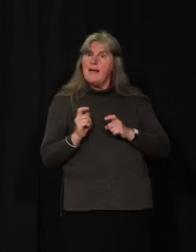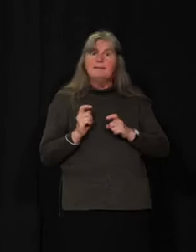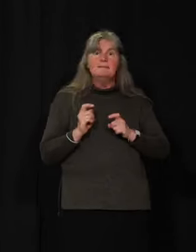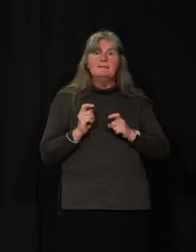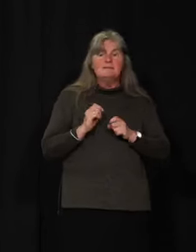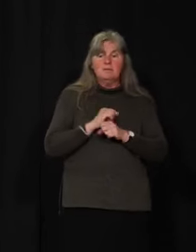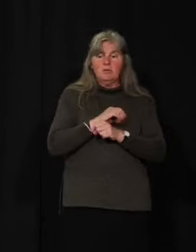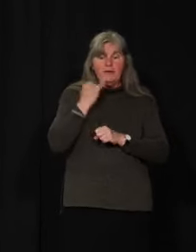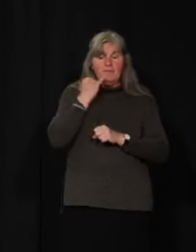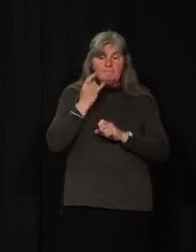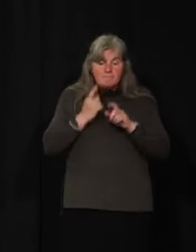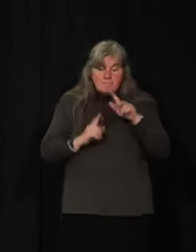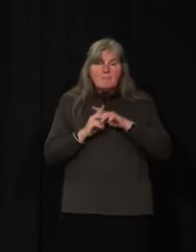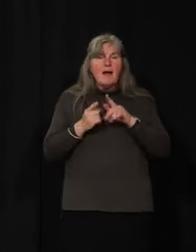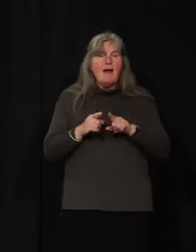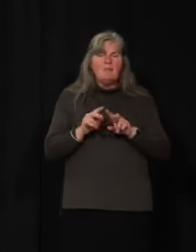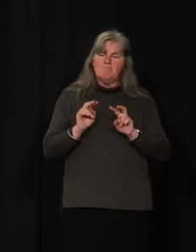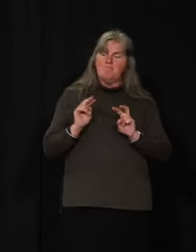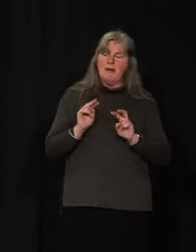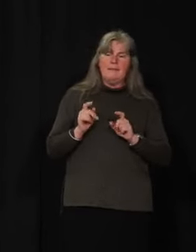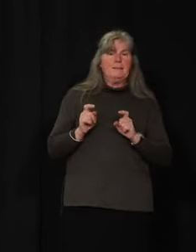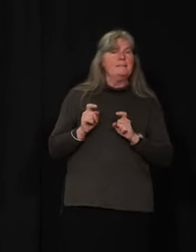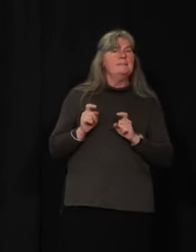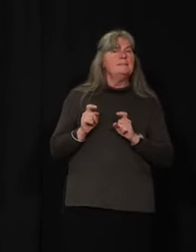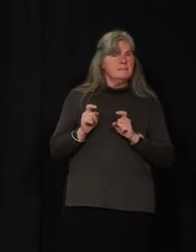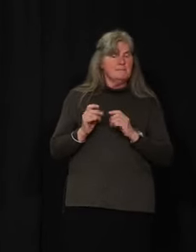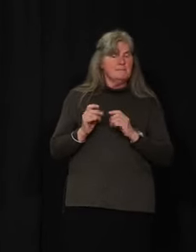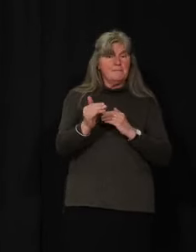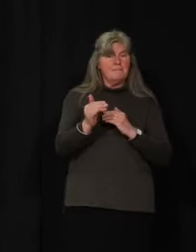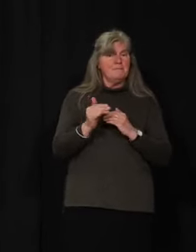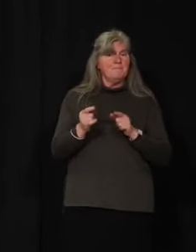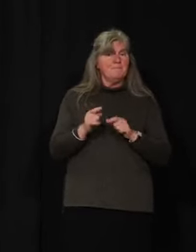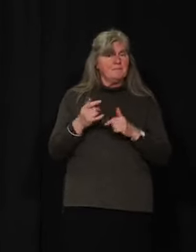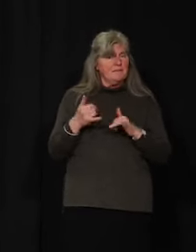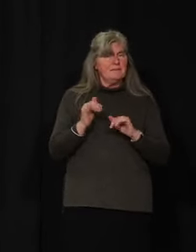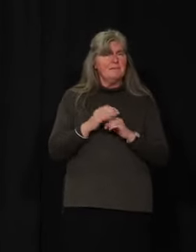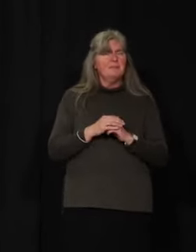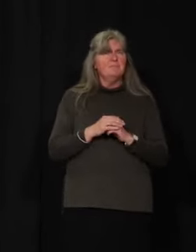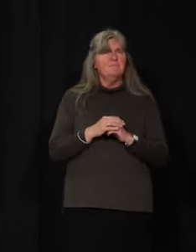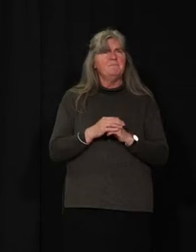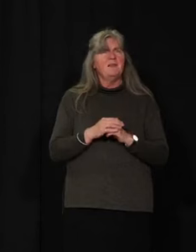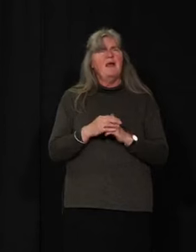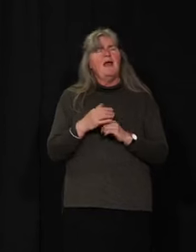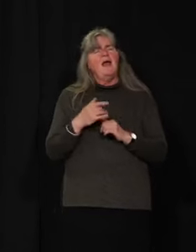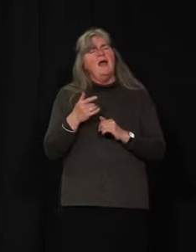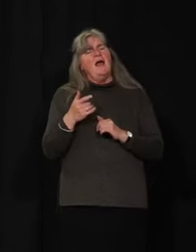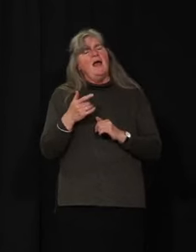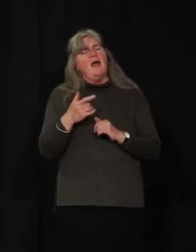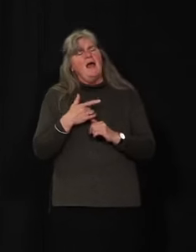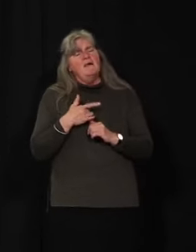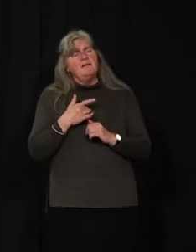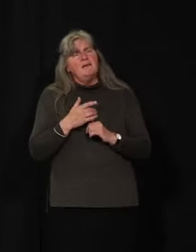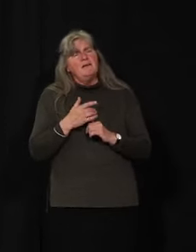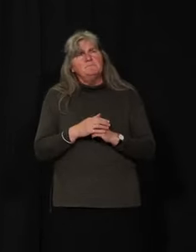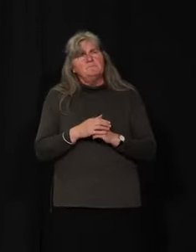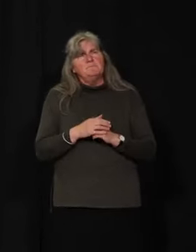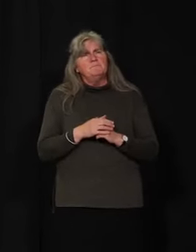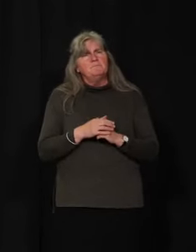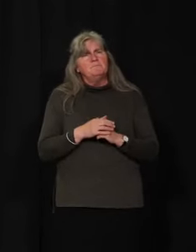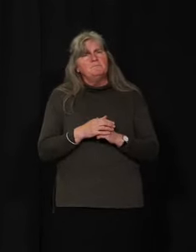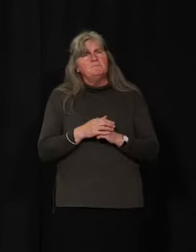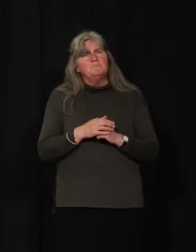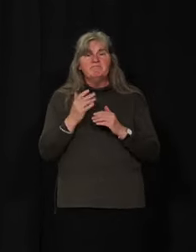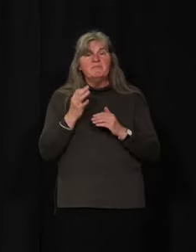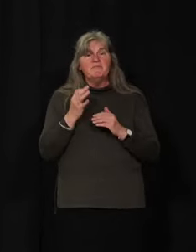that may occur in the upcoming weeks and months. I think on this conversation as well, as we look